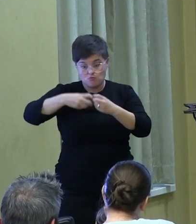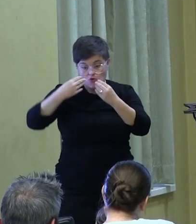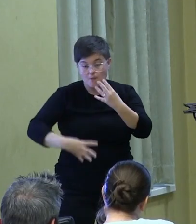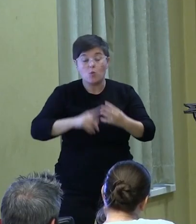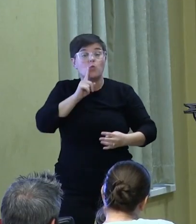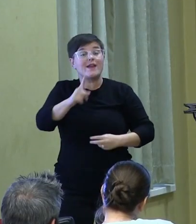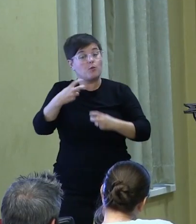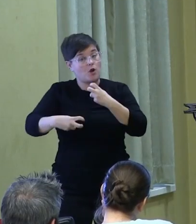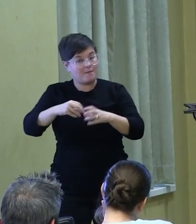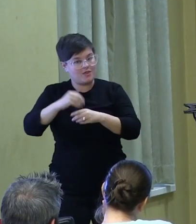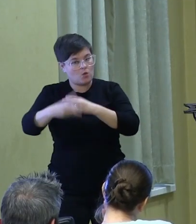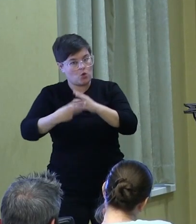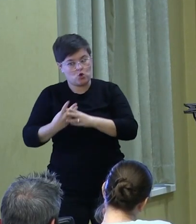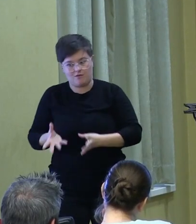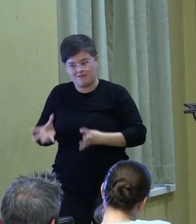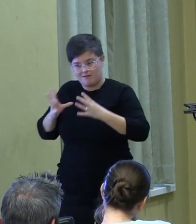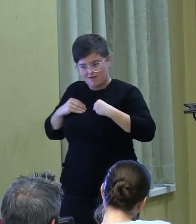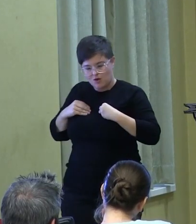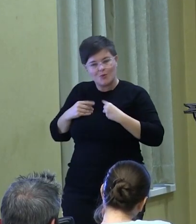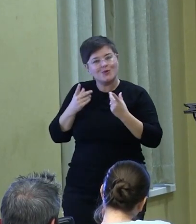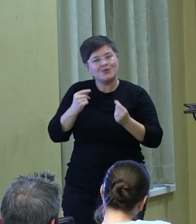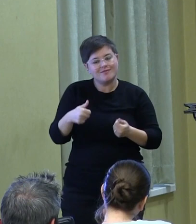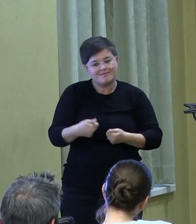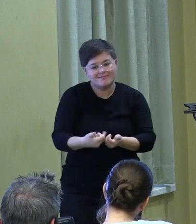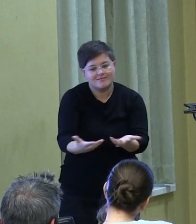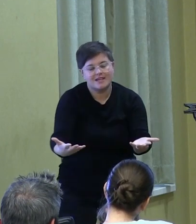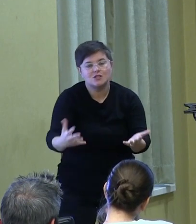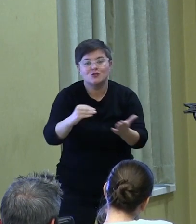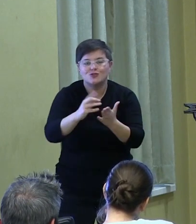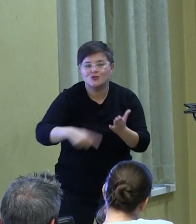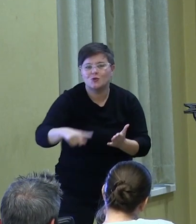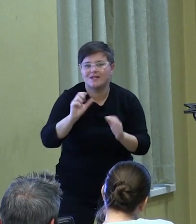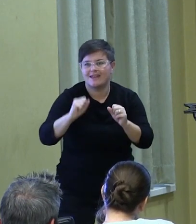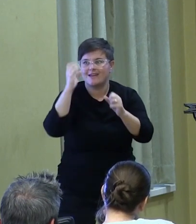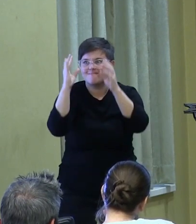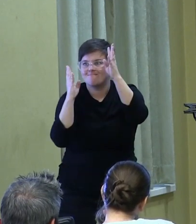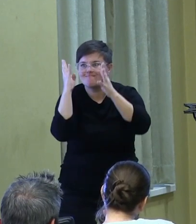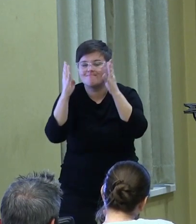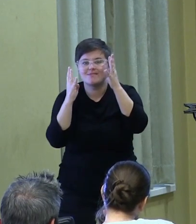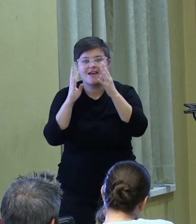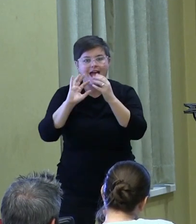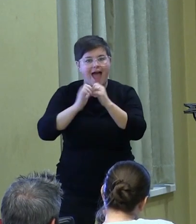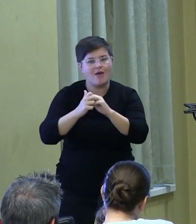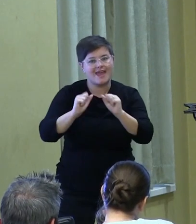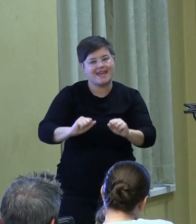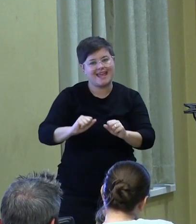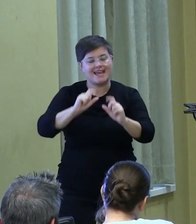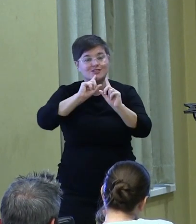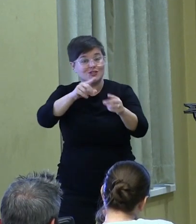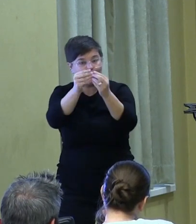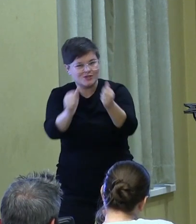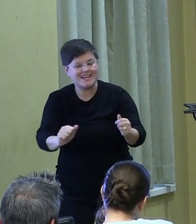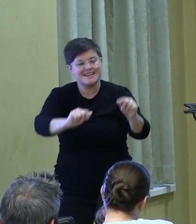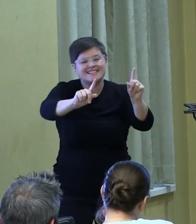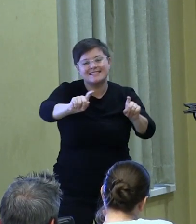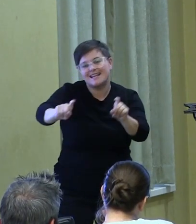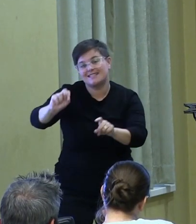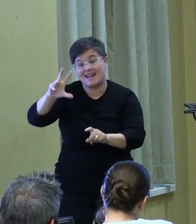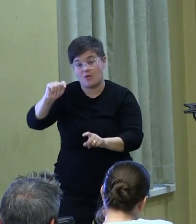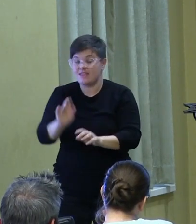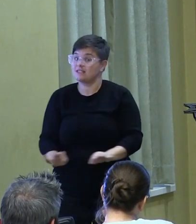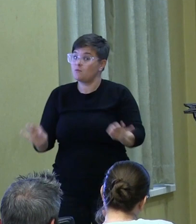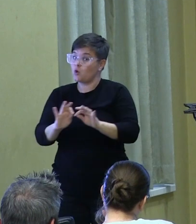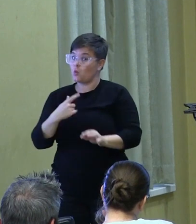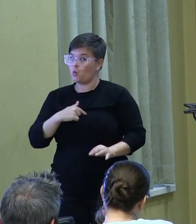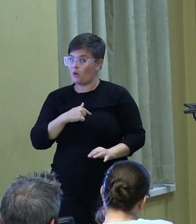problems in the world and they allow students to come up with potential solutions and to try them out. That's the important part that we often leave out